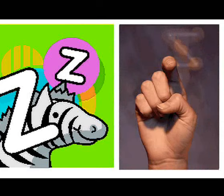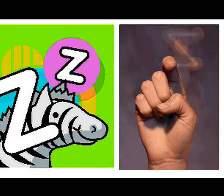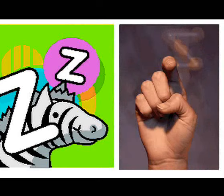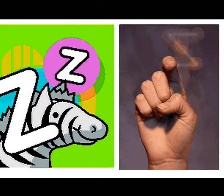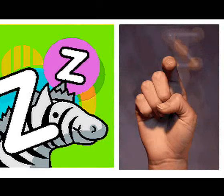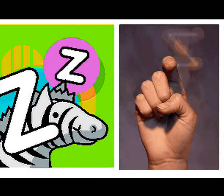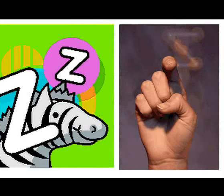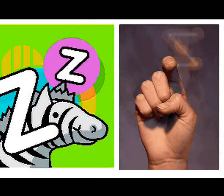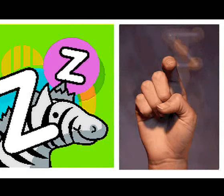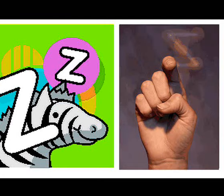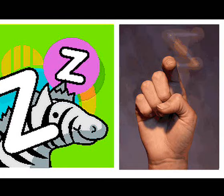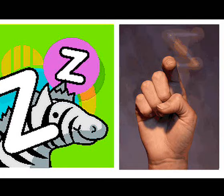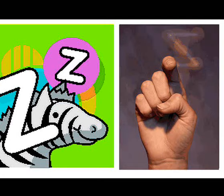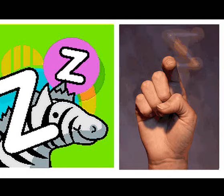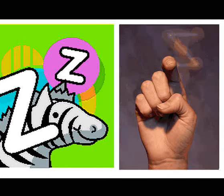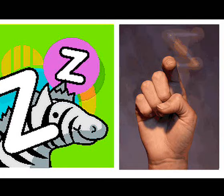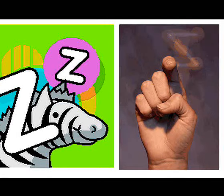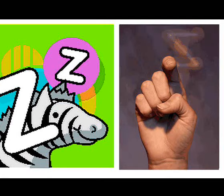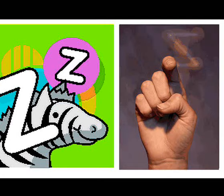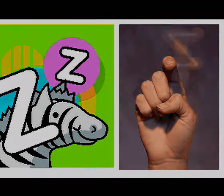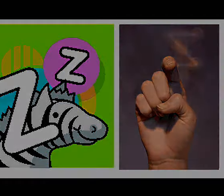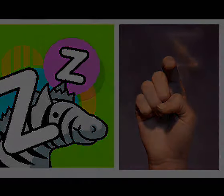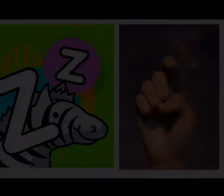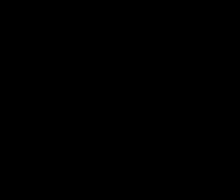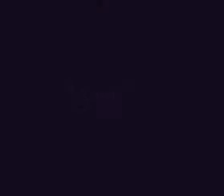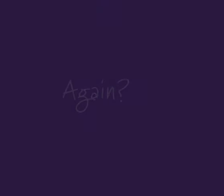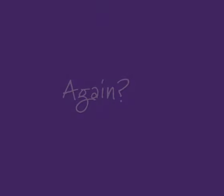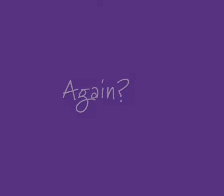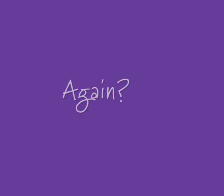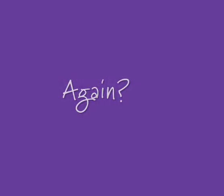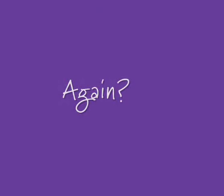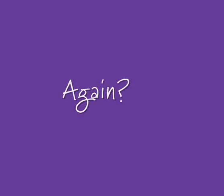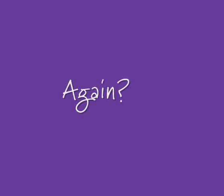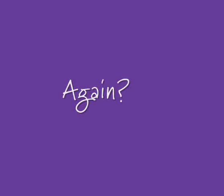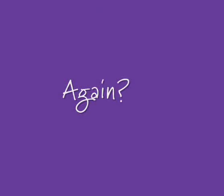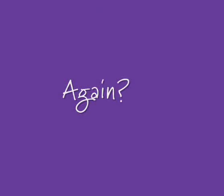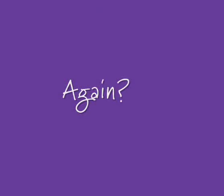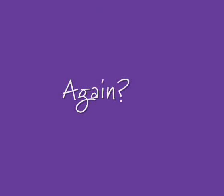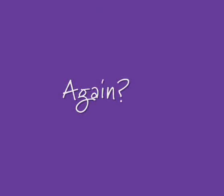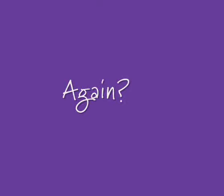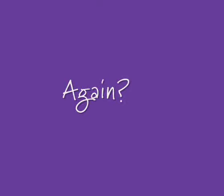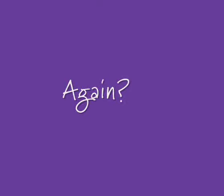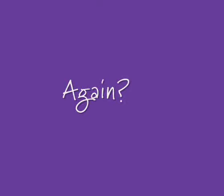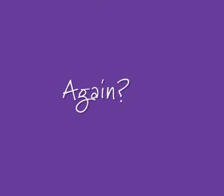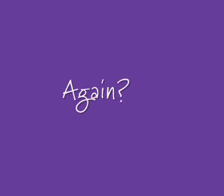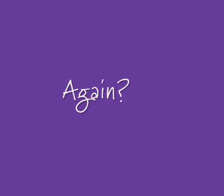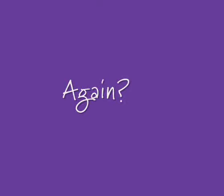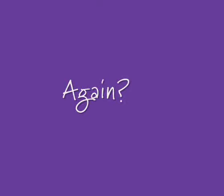fun to wander through the alphabet with you, to tell you what you mean to me.